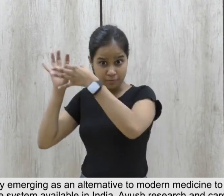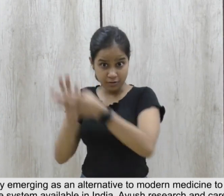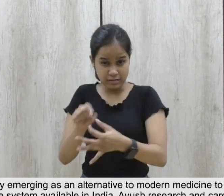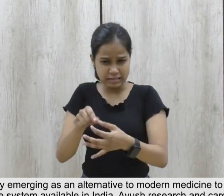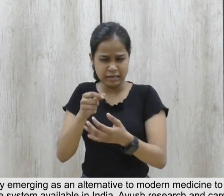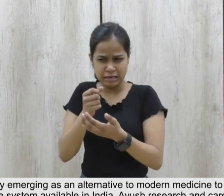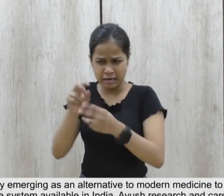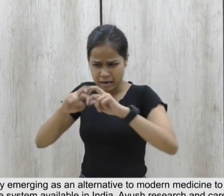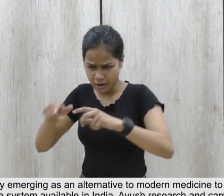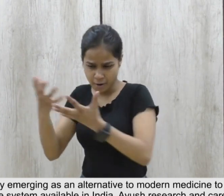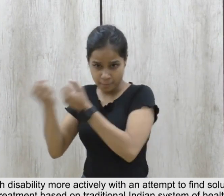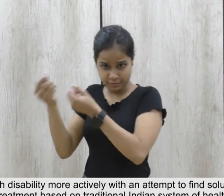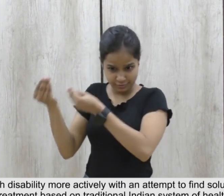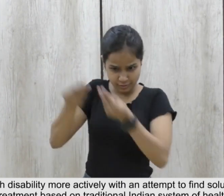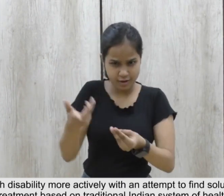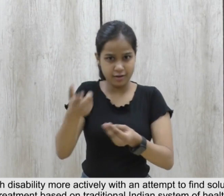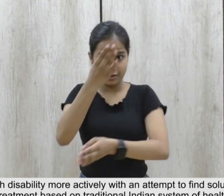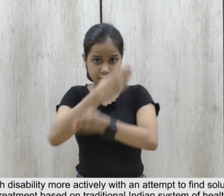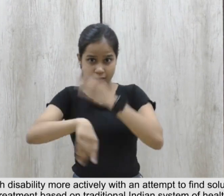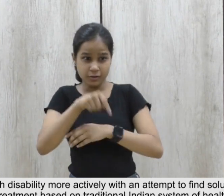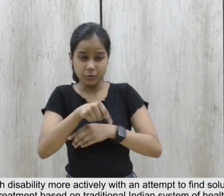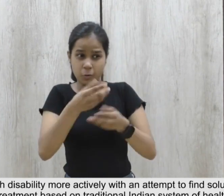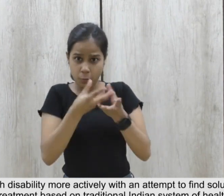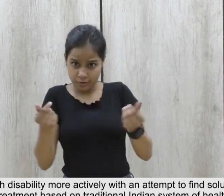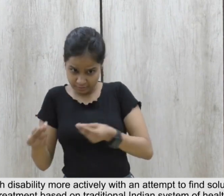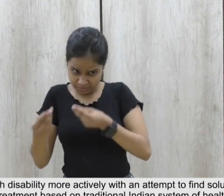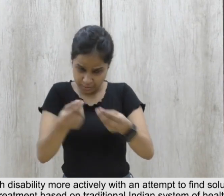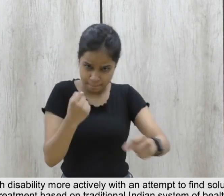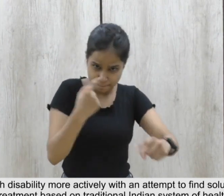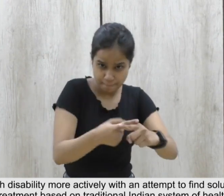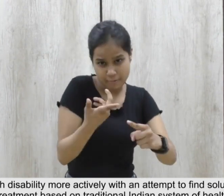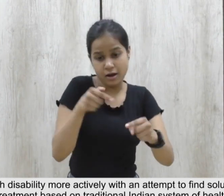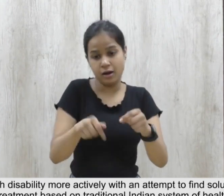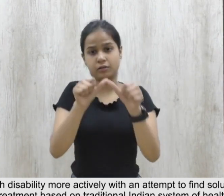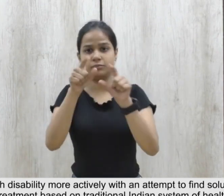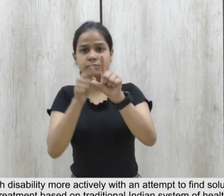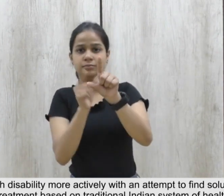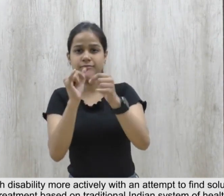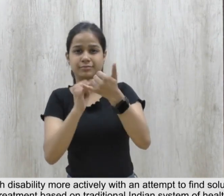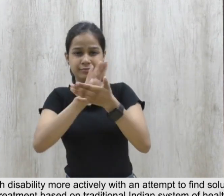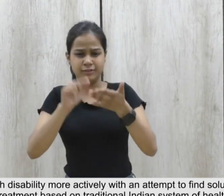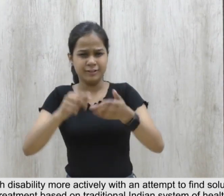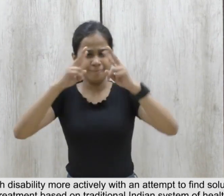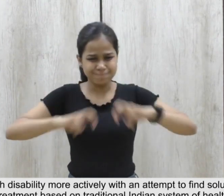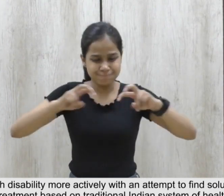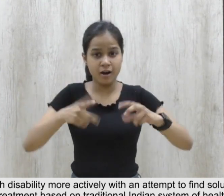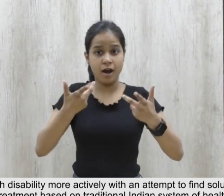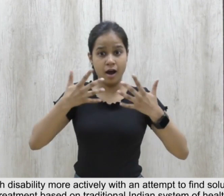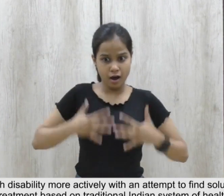should be oriented to engage with disability more actively with an attempt to